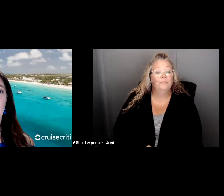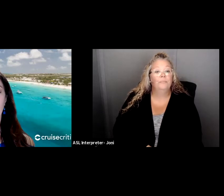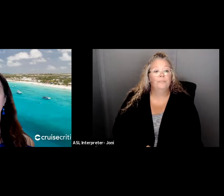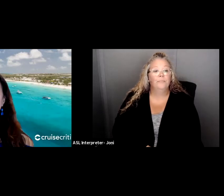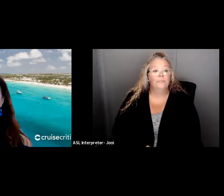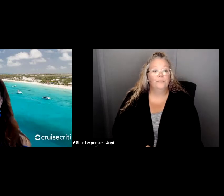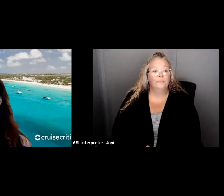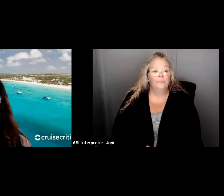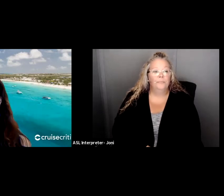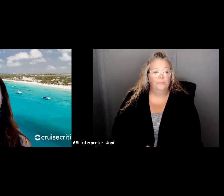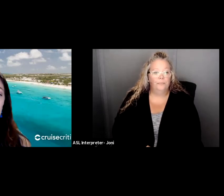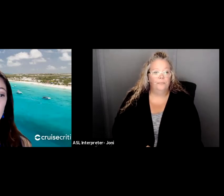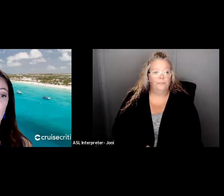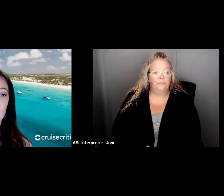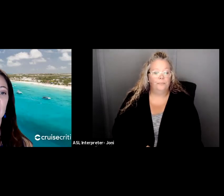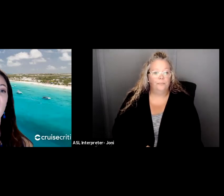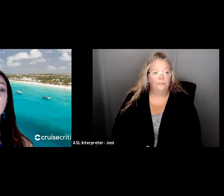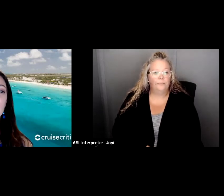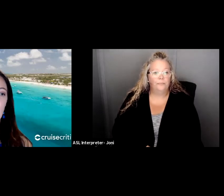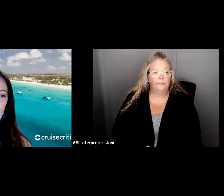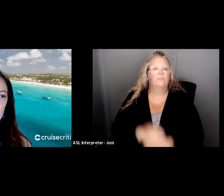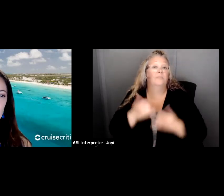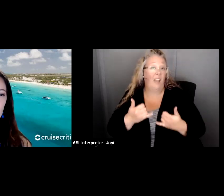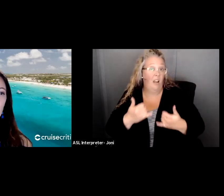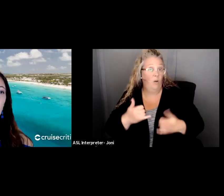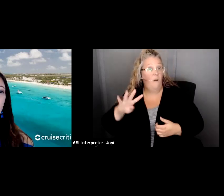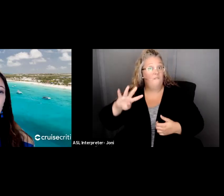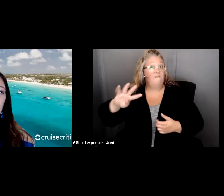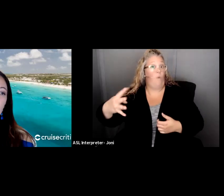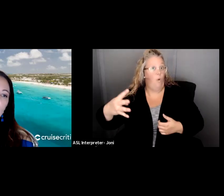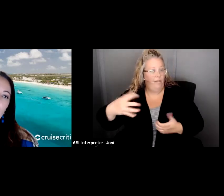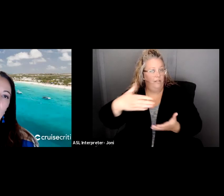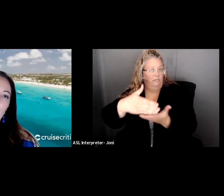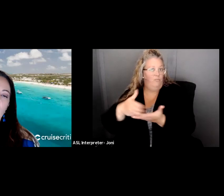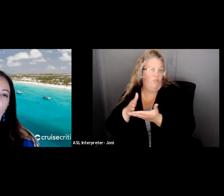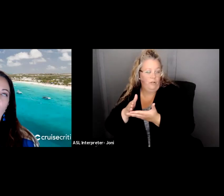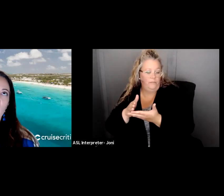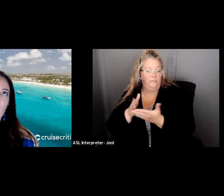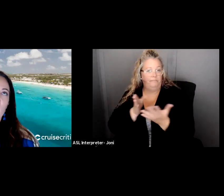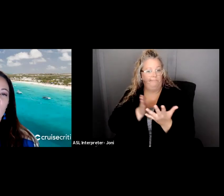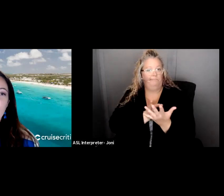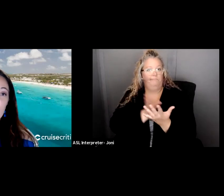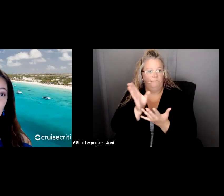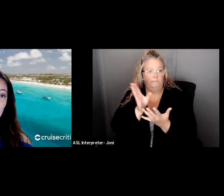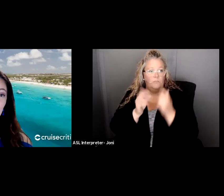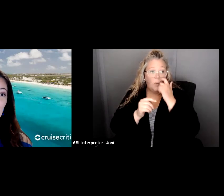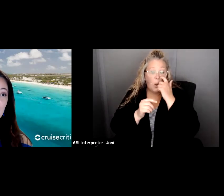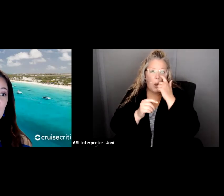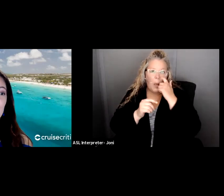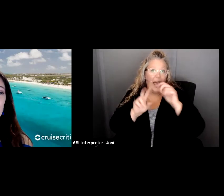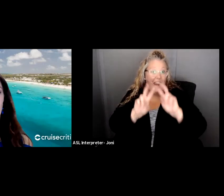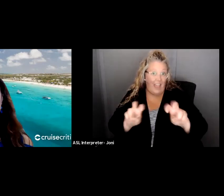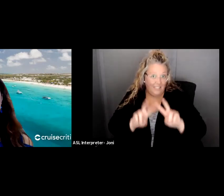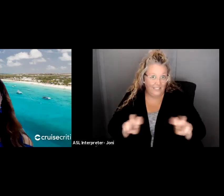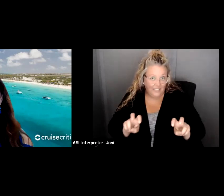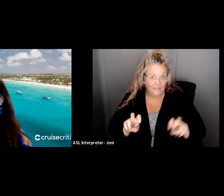in the strategic planning process, and that's analysis. This one, your data-driven people are going to love